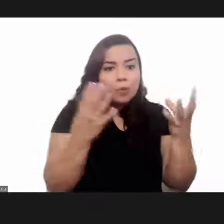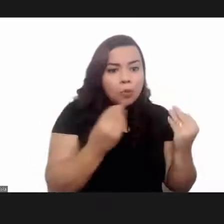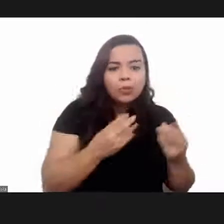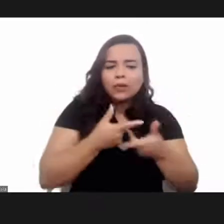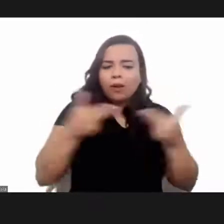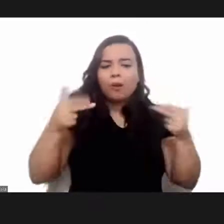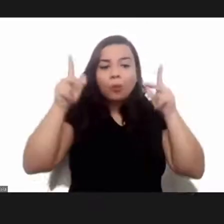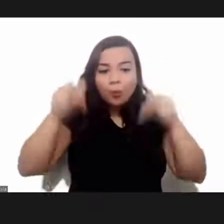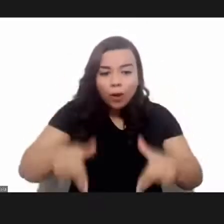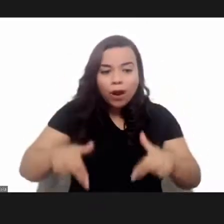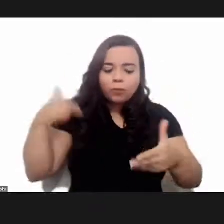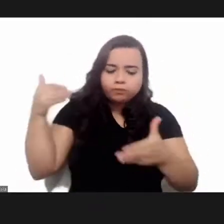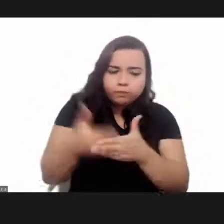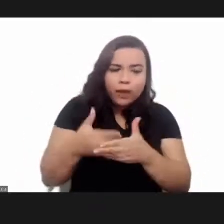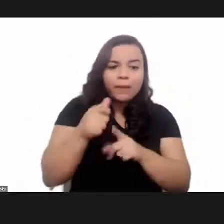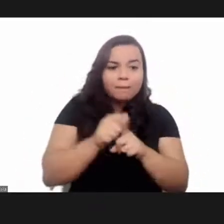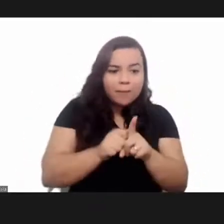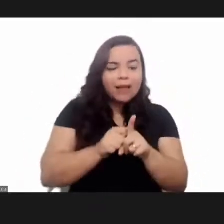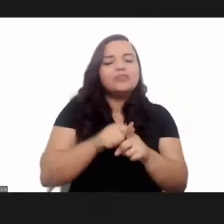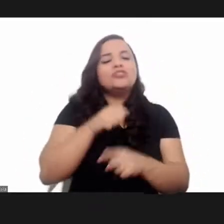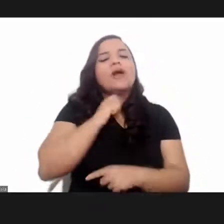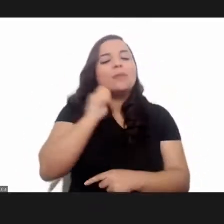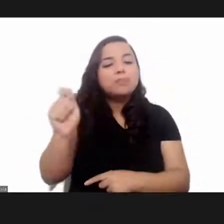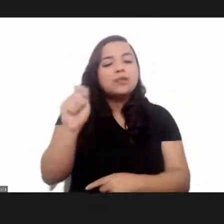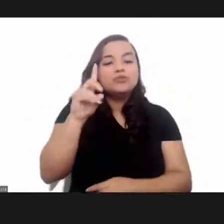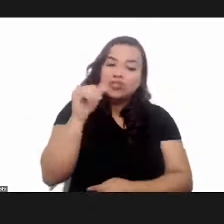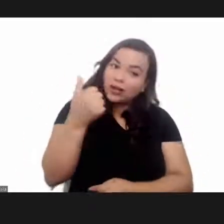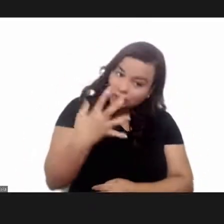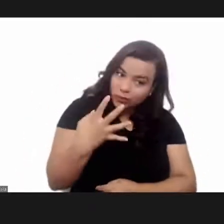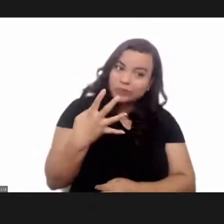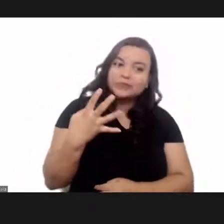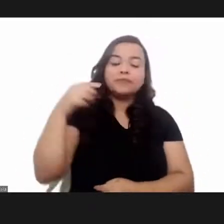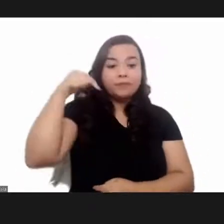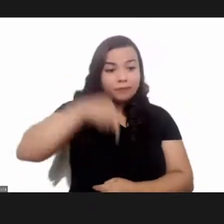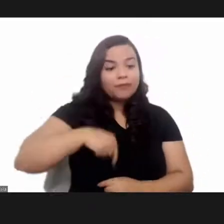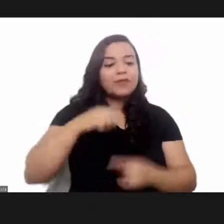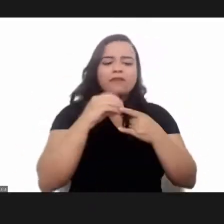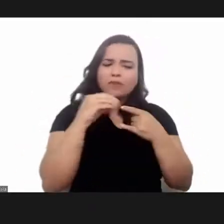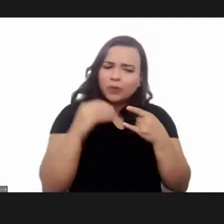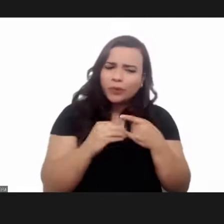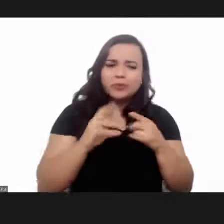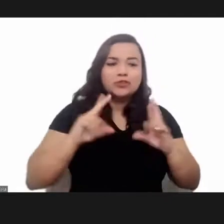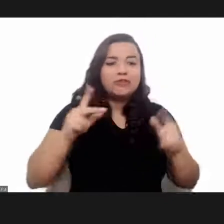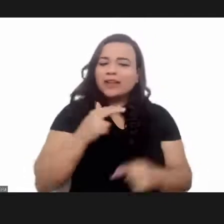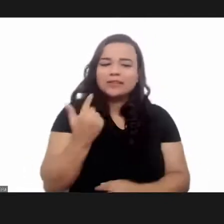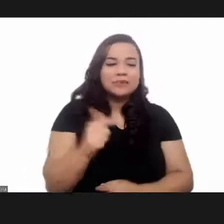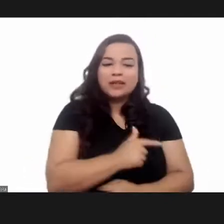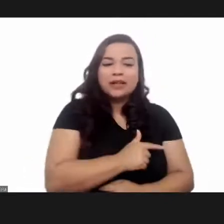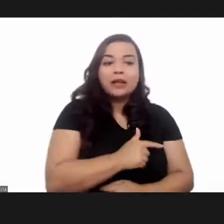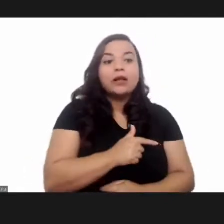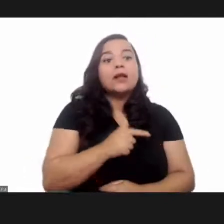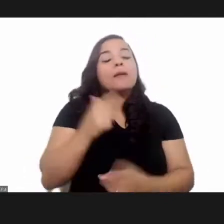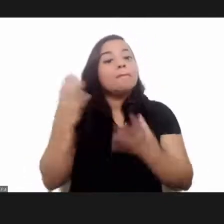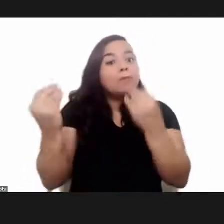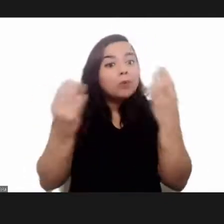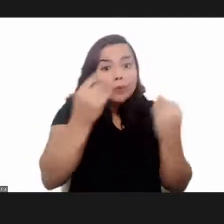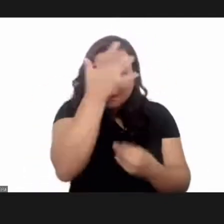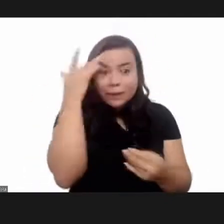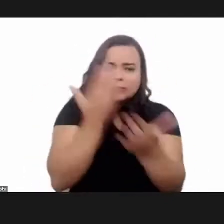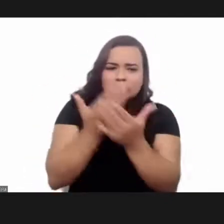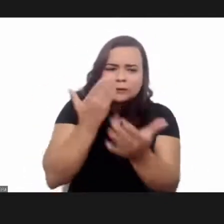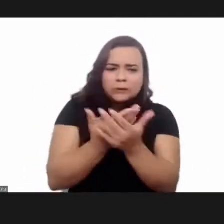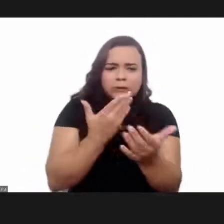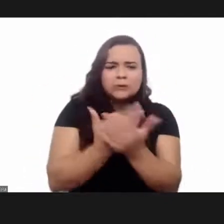and April 14th are close to it. could be no different in Fiocruz, the birthplace of the discovery, and hundreds of